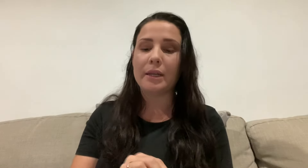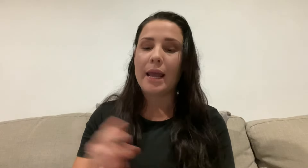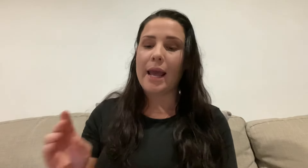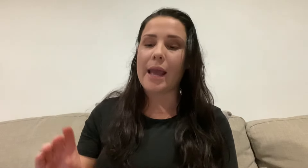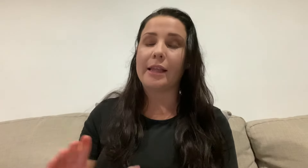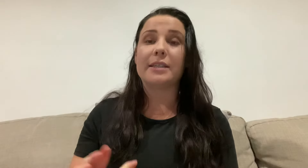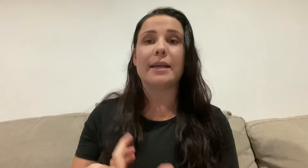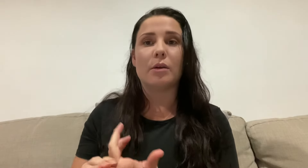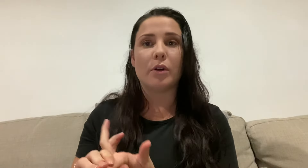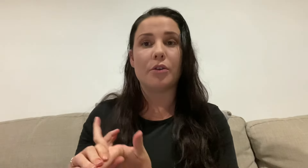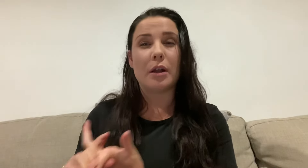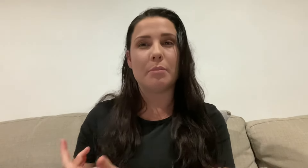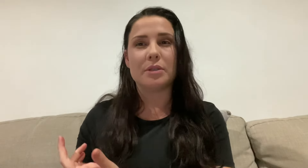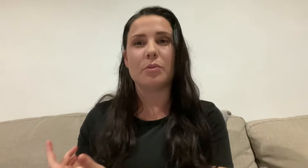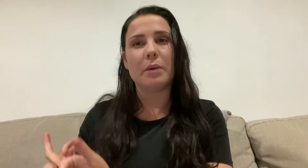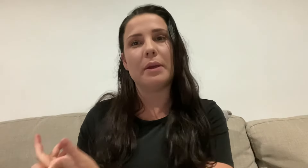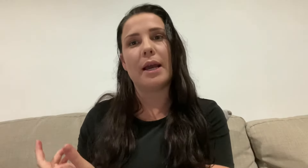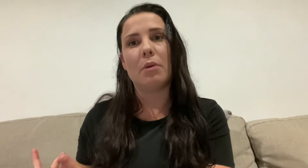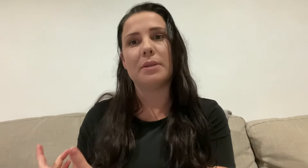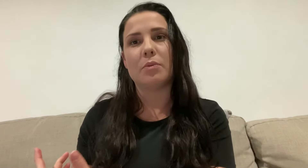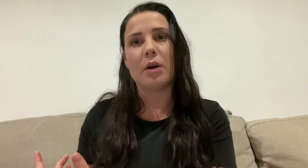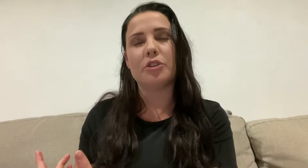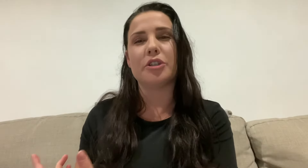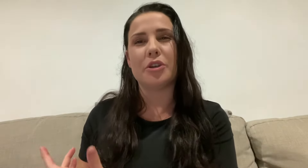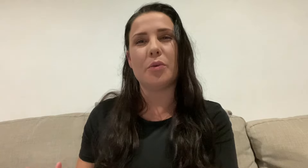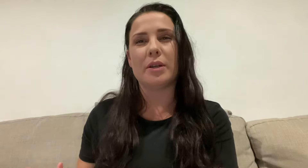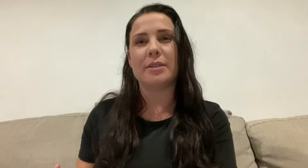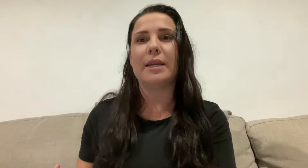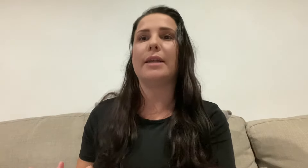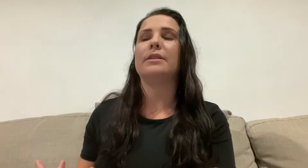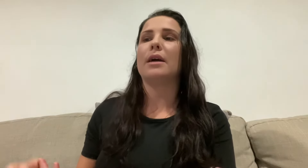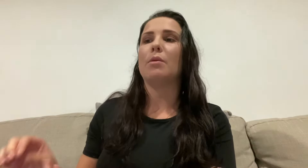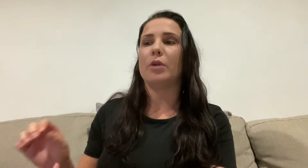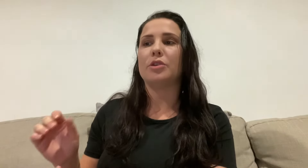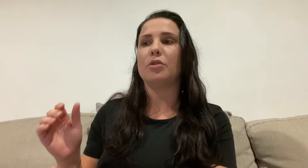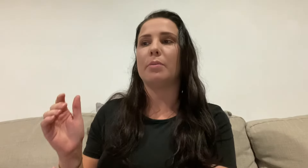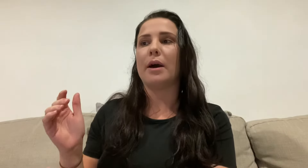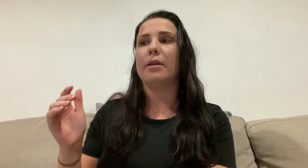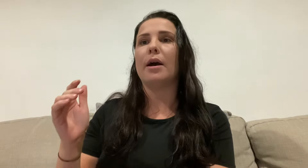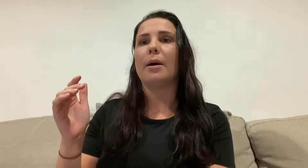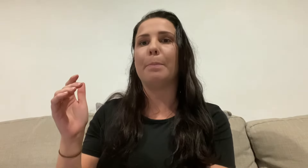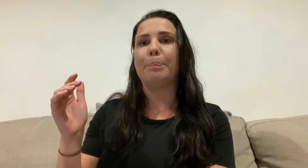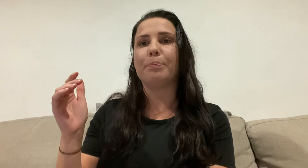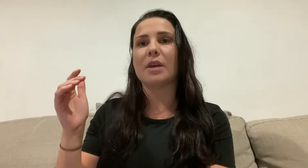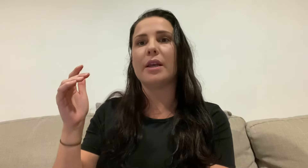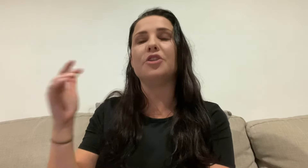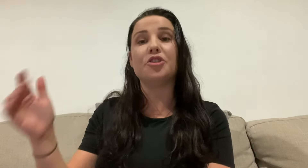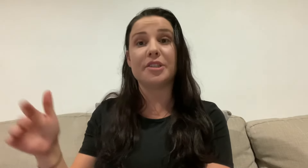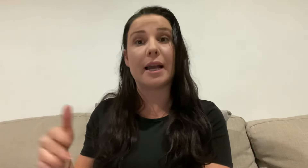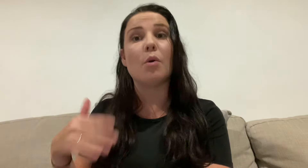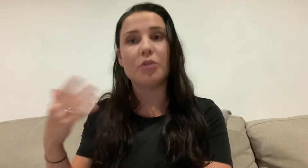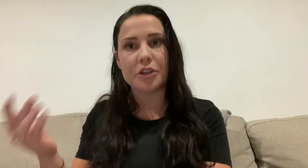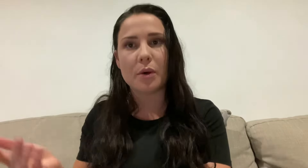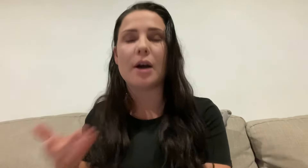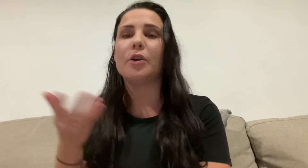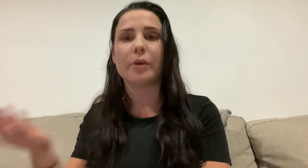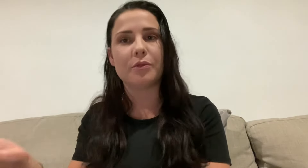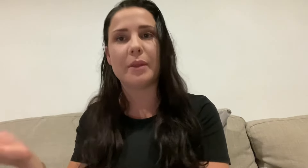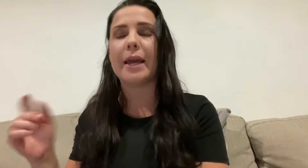And then the second one on numbers would be a big help as well. Just so you understand when I talk about introducing how old you are going from there,